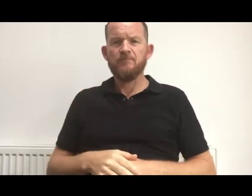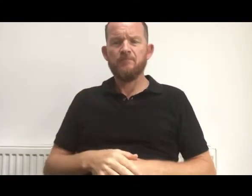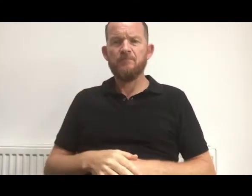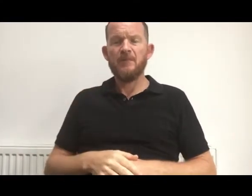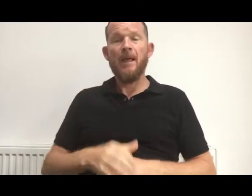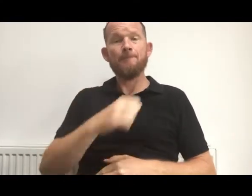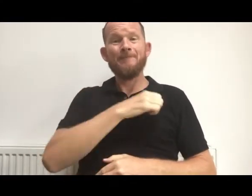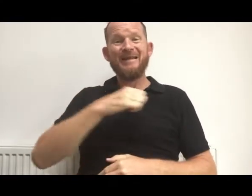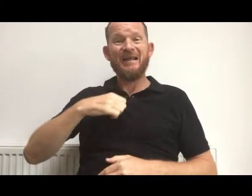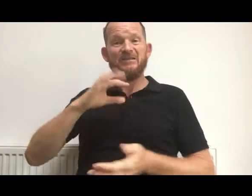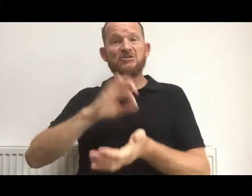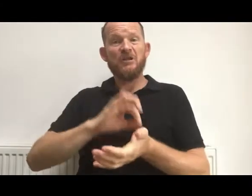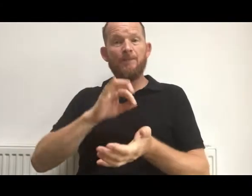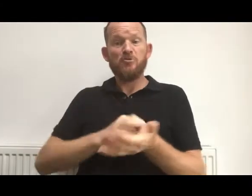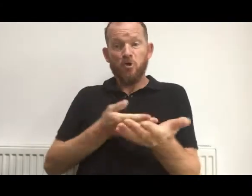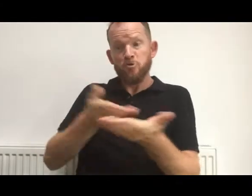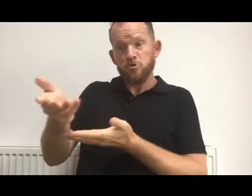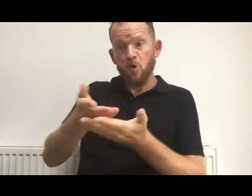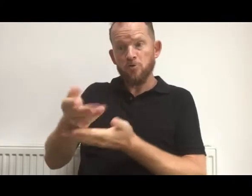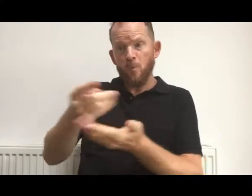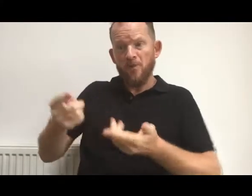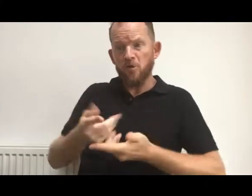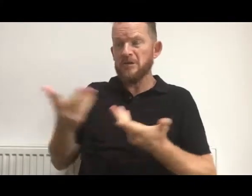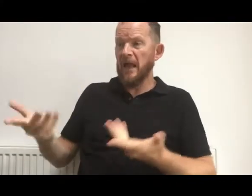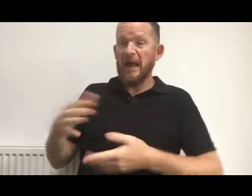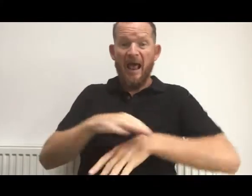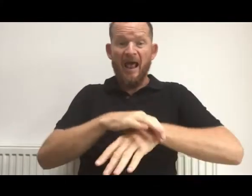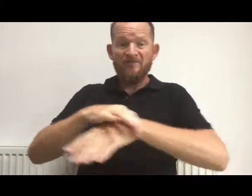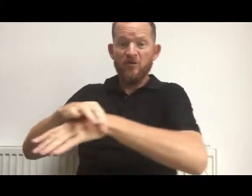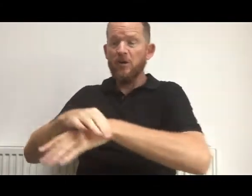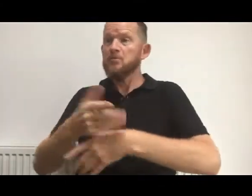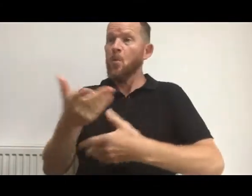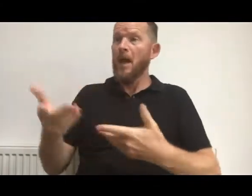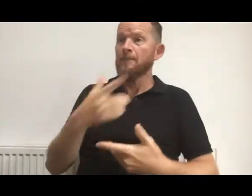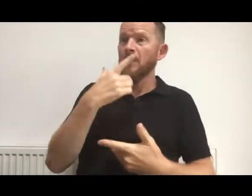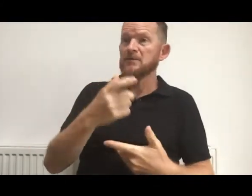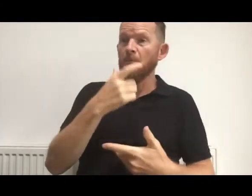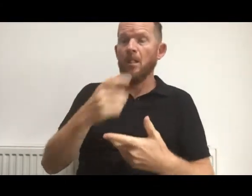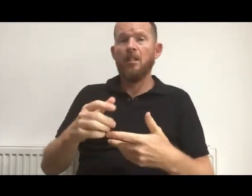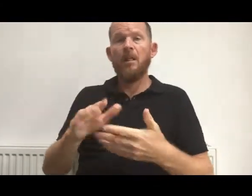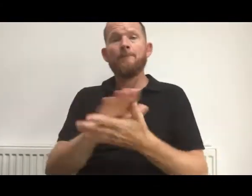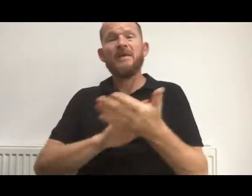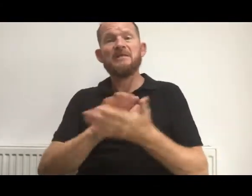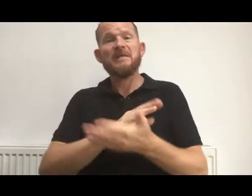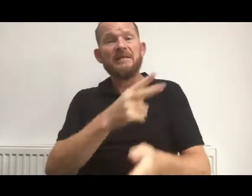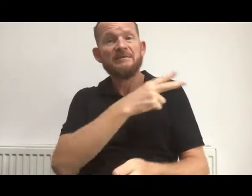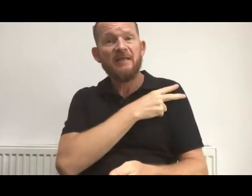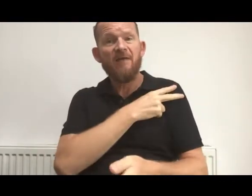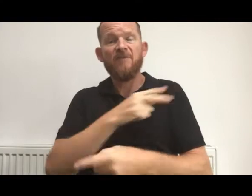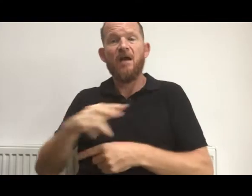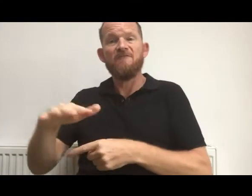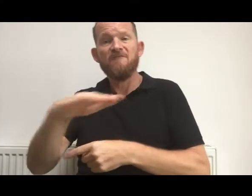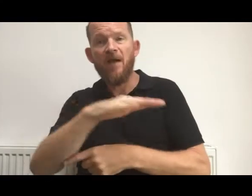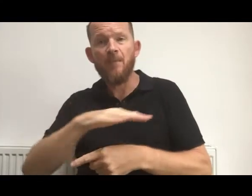with us and our advocates whenever possible, e.g. staff of the family, interpreter, friend,